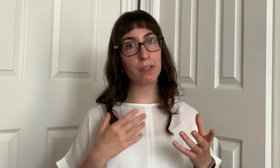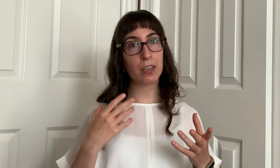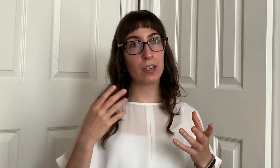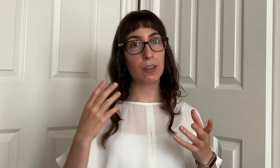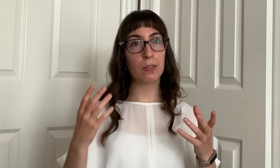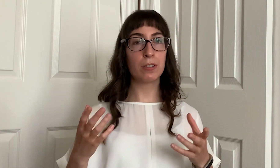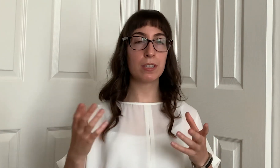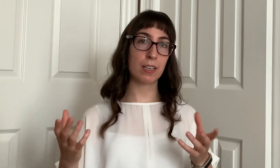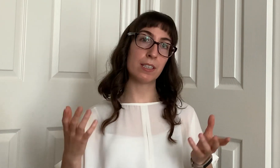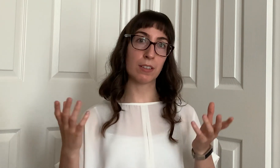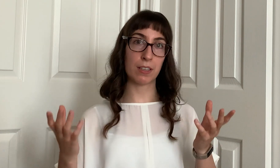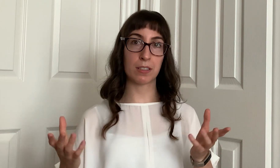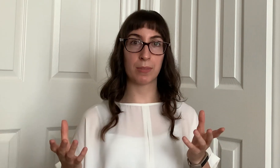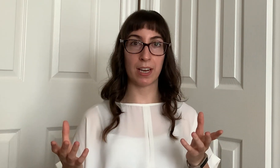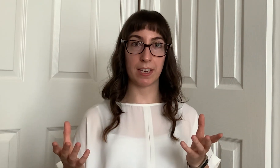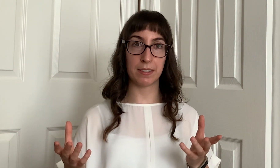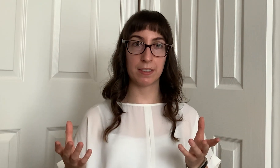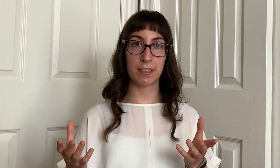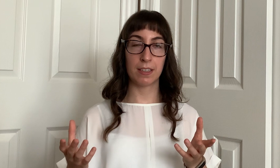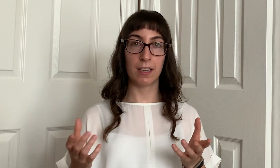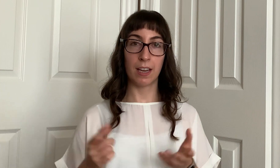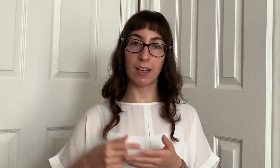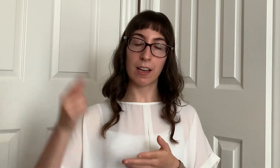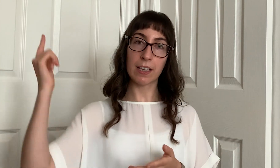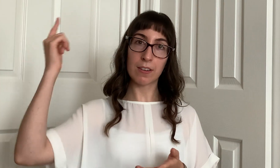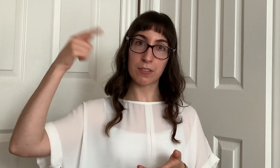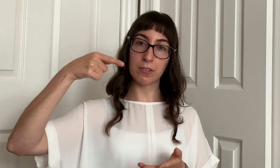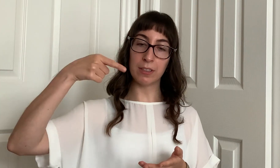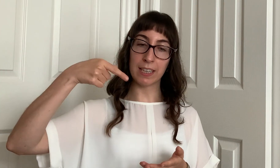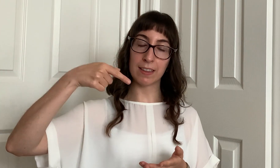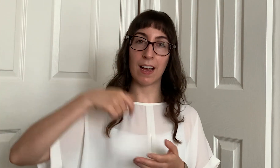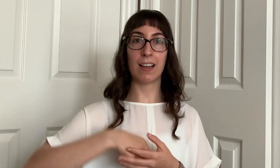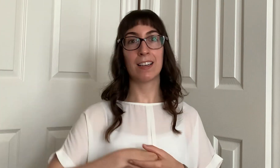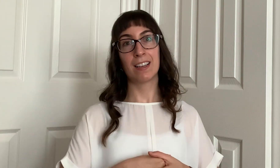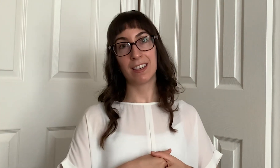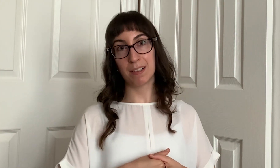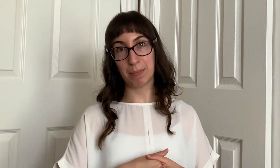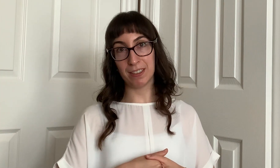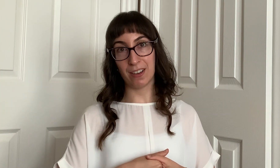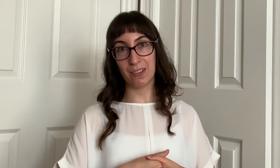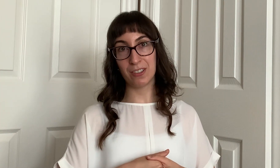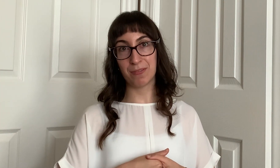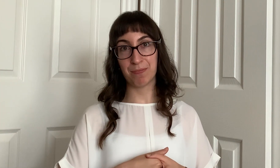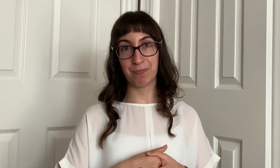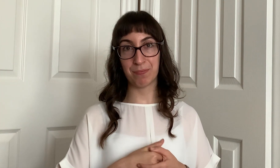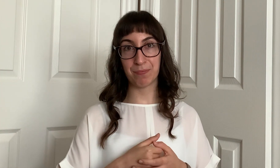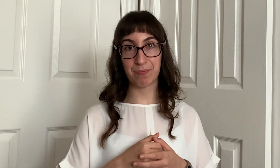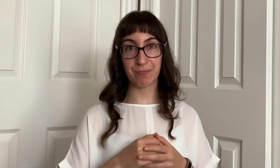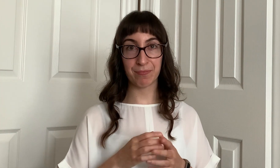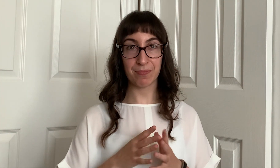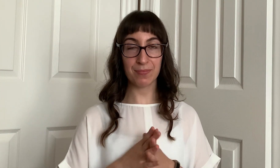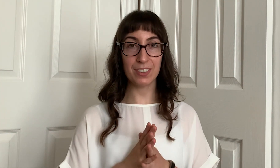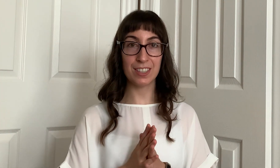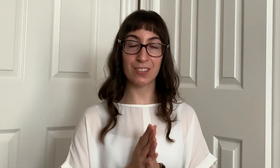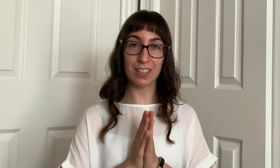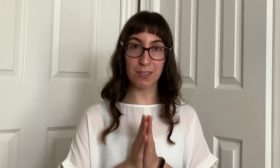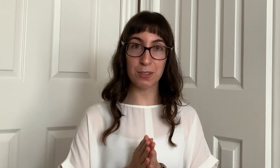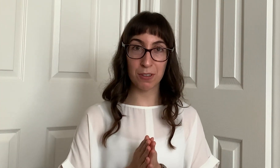who this ideal customer is and I can also link that below so thank you so